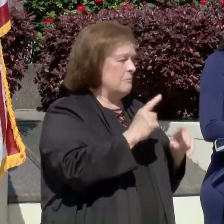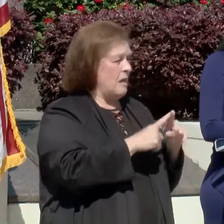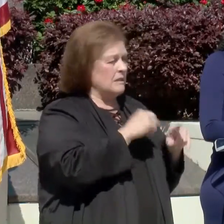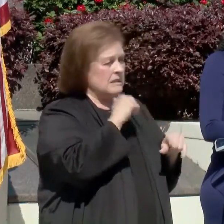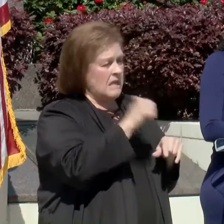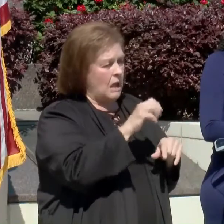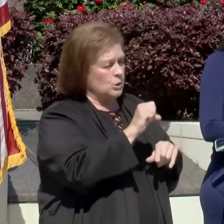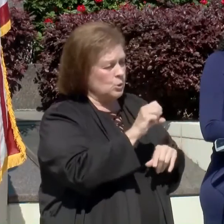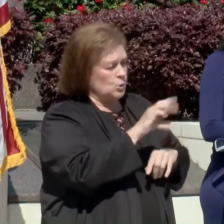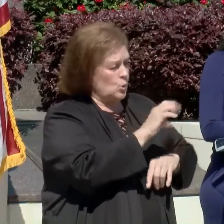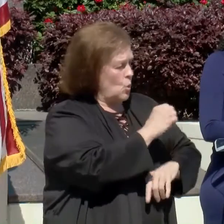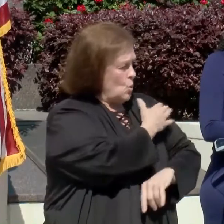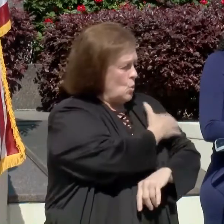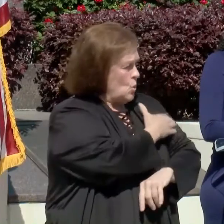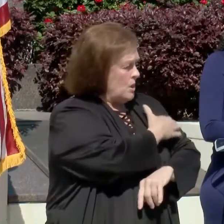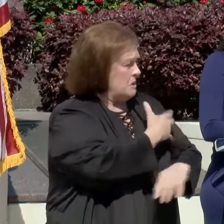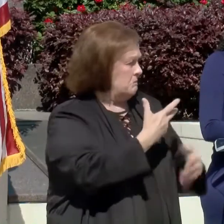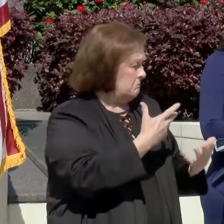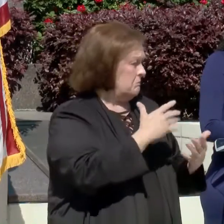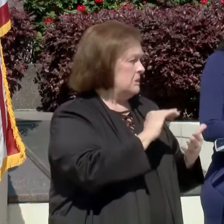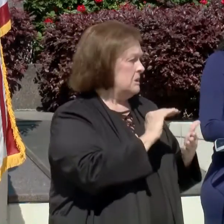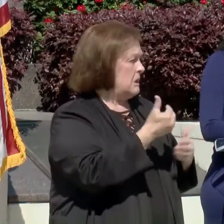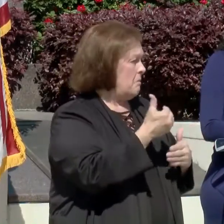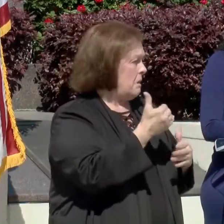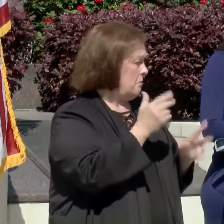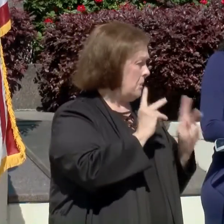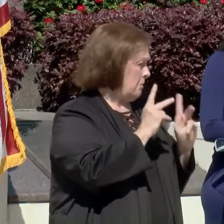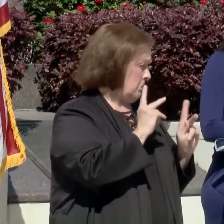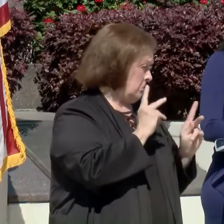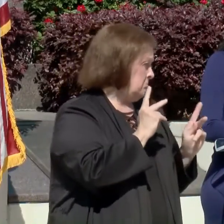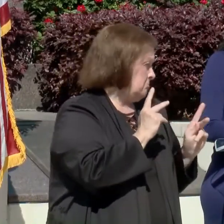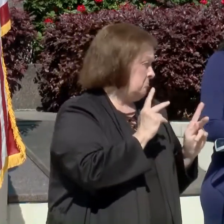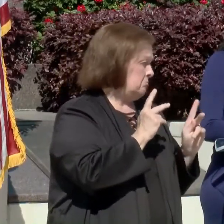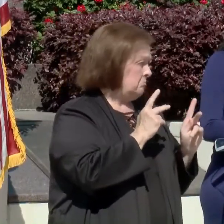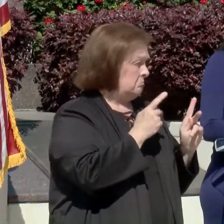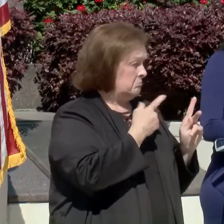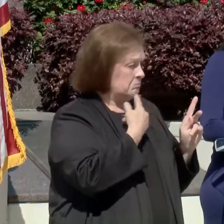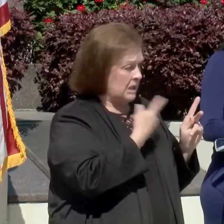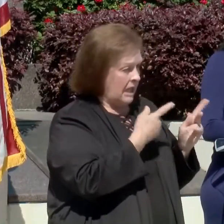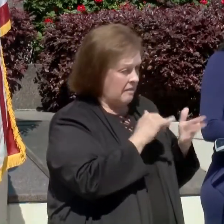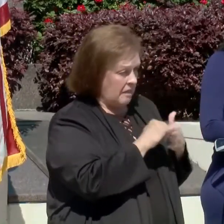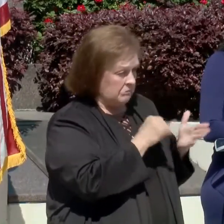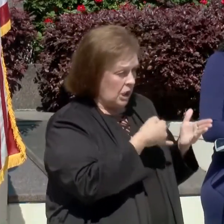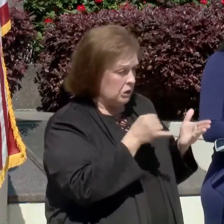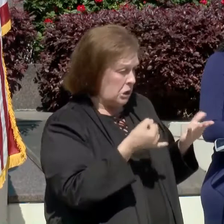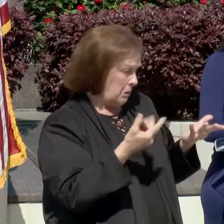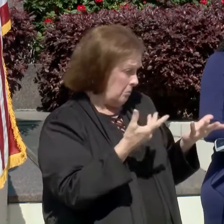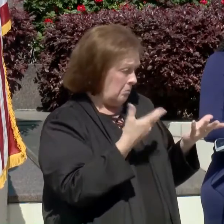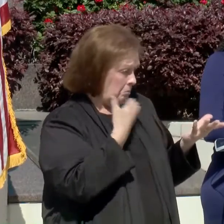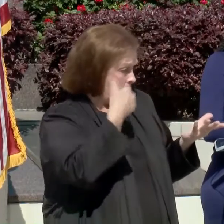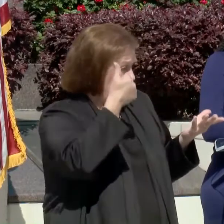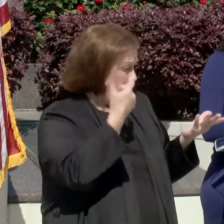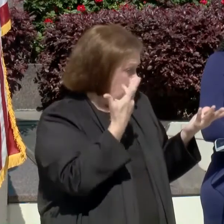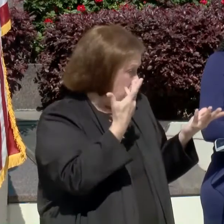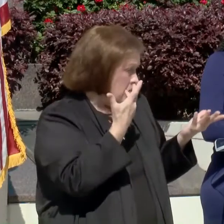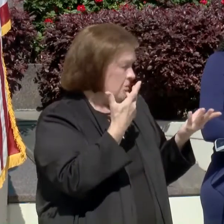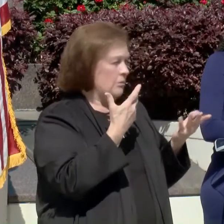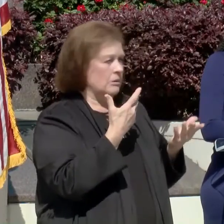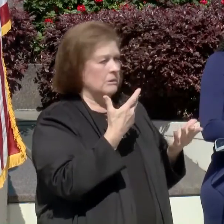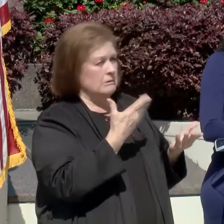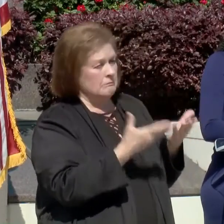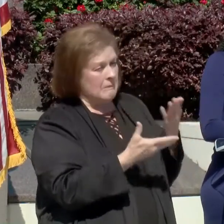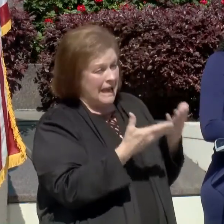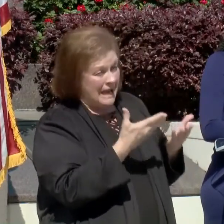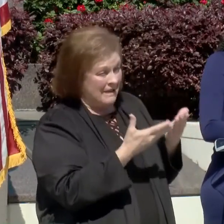and people find it to be a little bit more palatable. Now is that subjective? You know, there may be some placebo